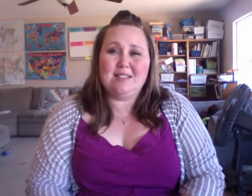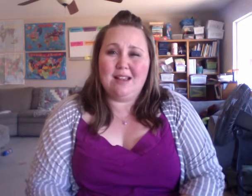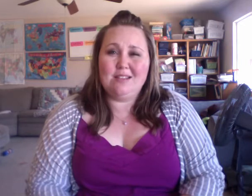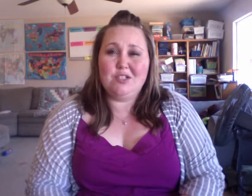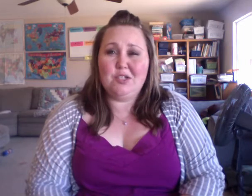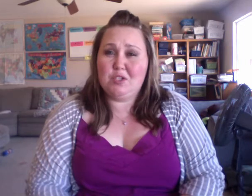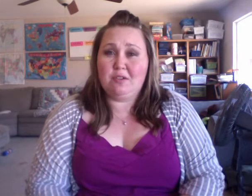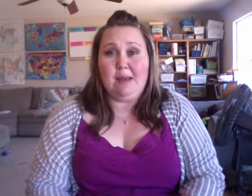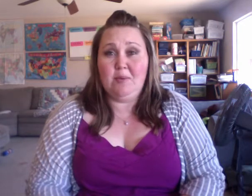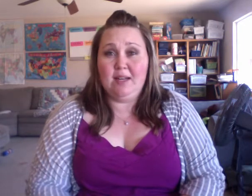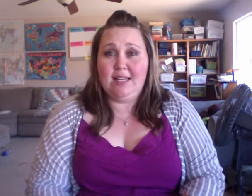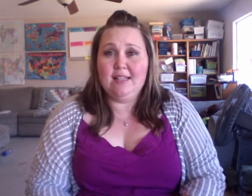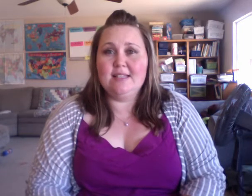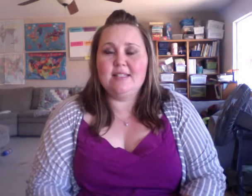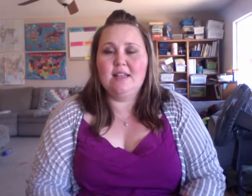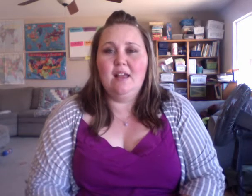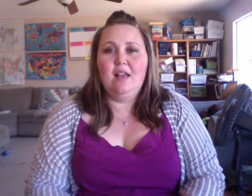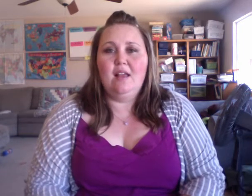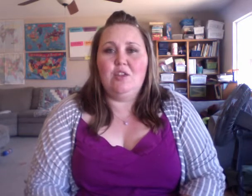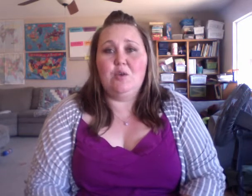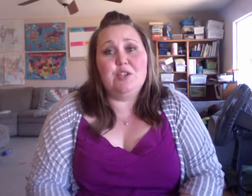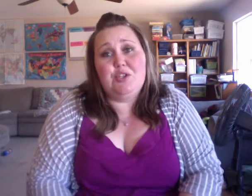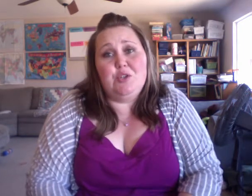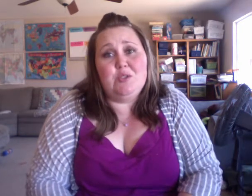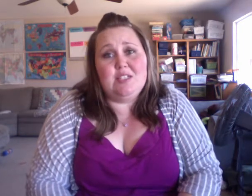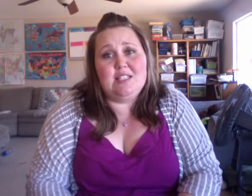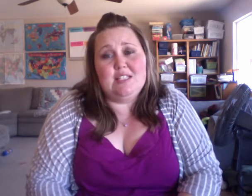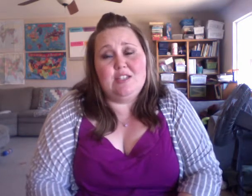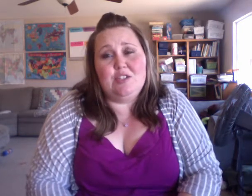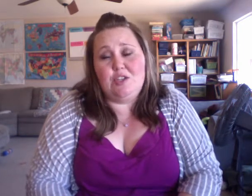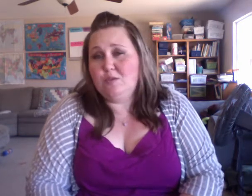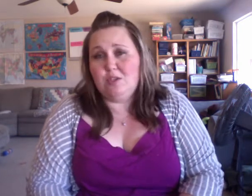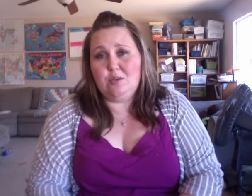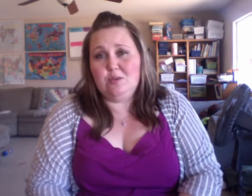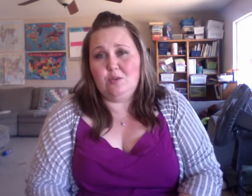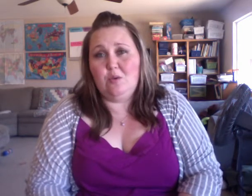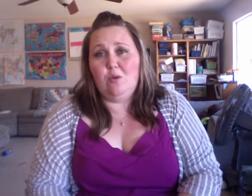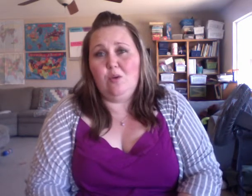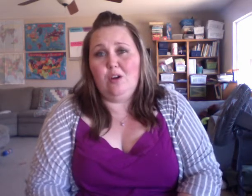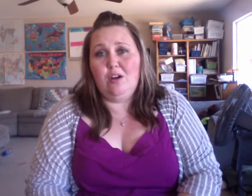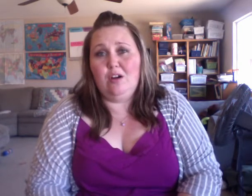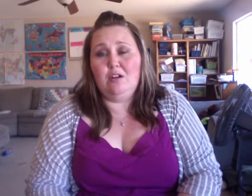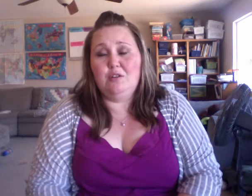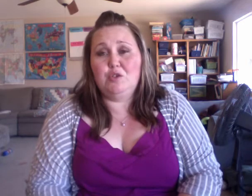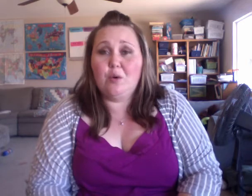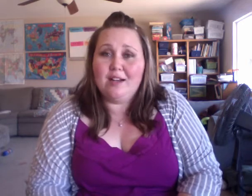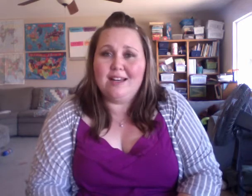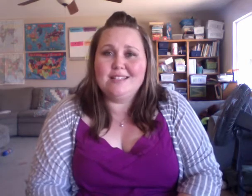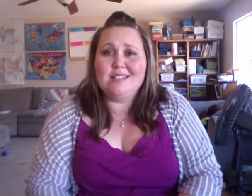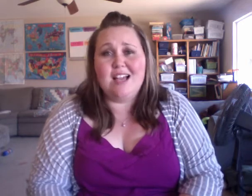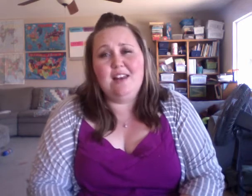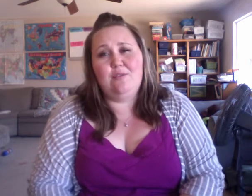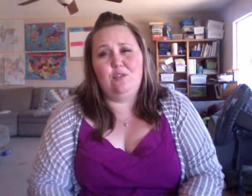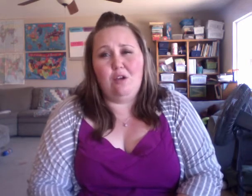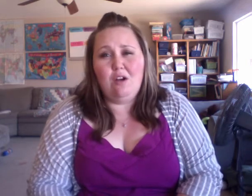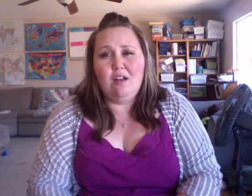signs to describe what it is. You can choose to use those or shorten it because it's kind of long,